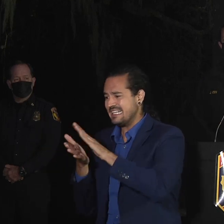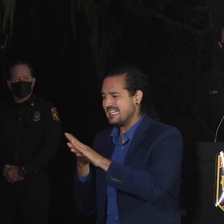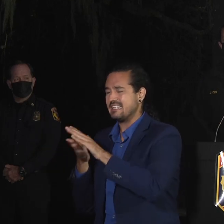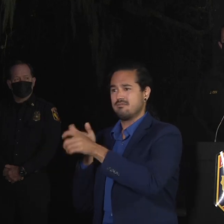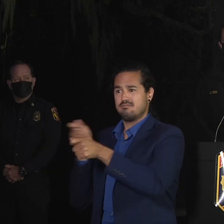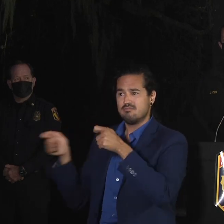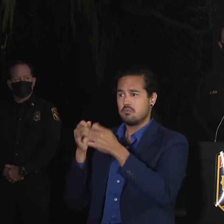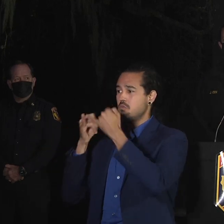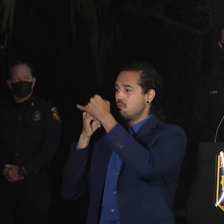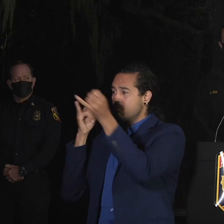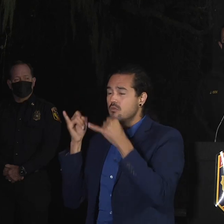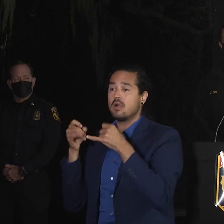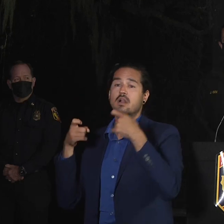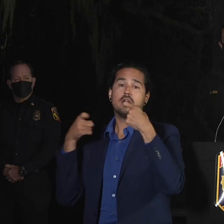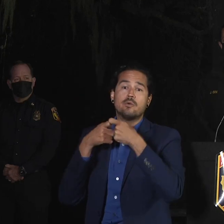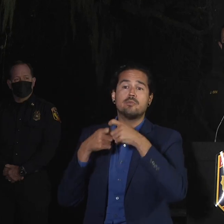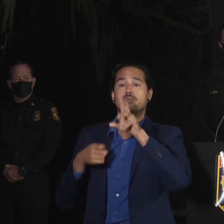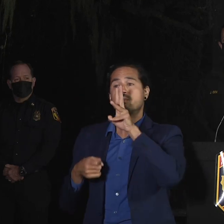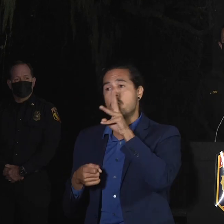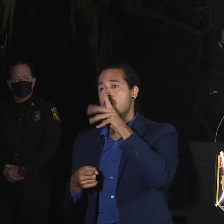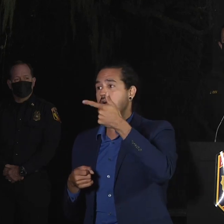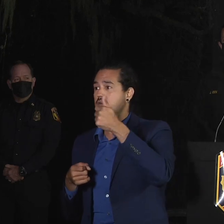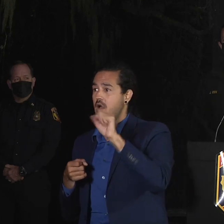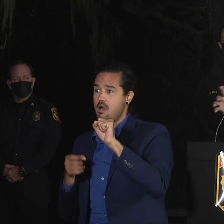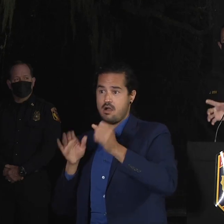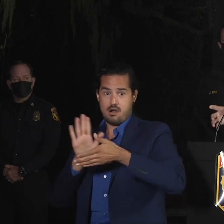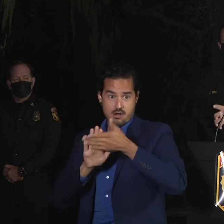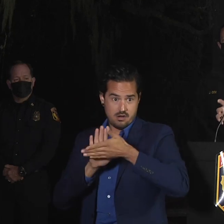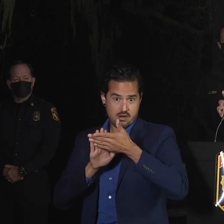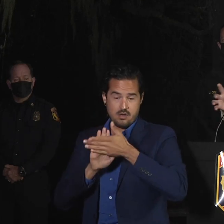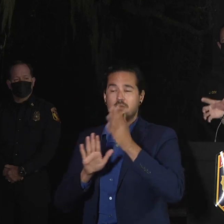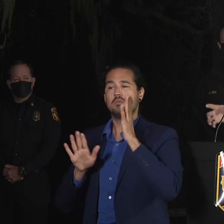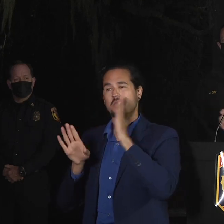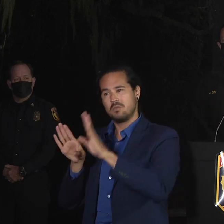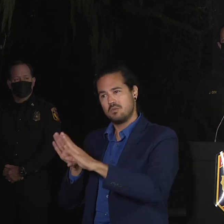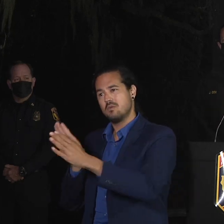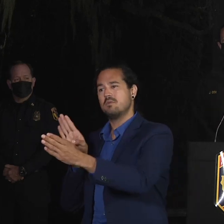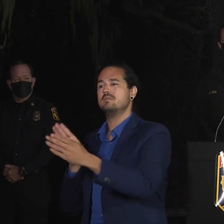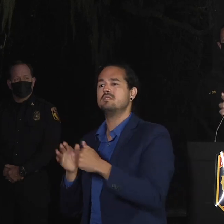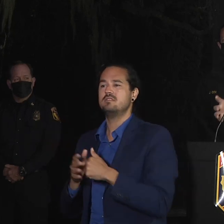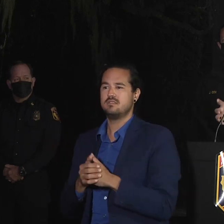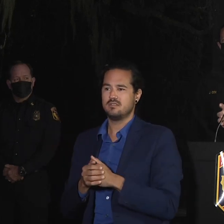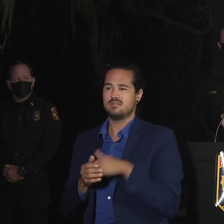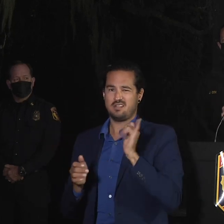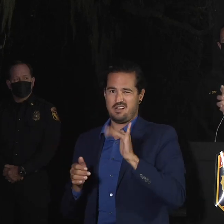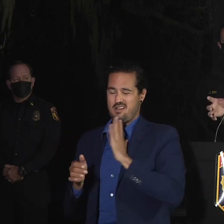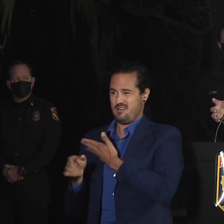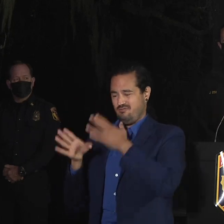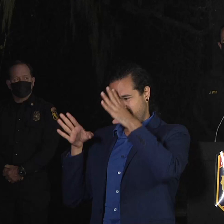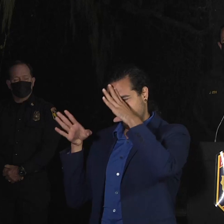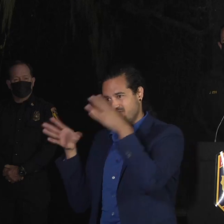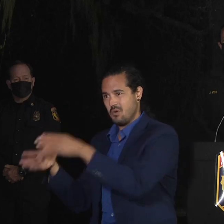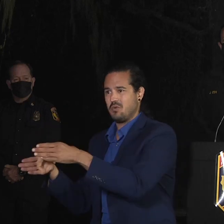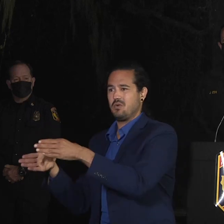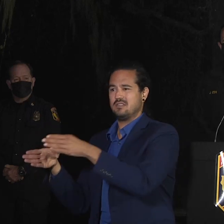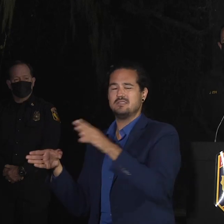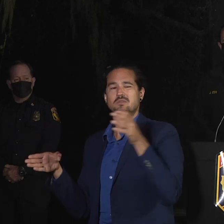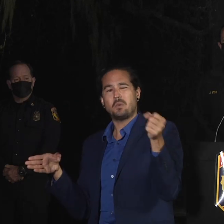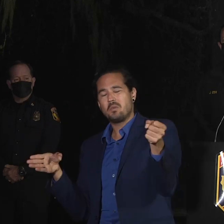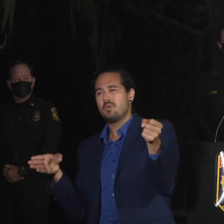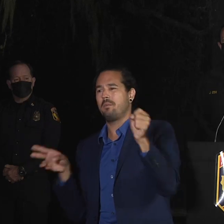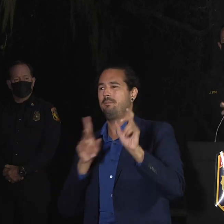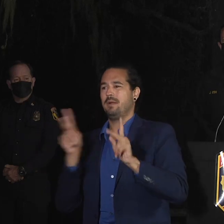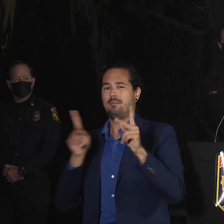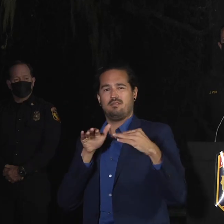restring the lines, redo water conduit, all that stuff, which is going to take time, but just giving them space to work. And that's really where we're